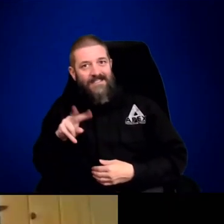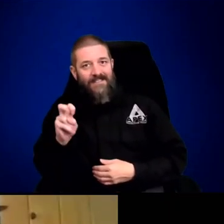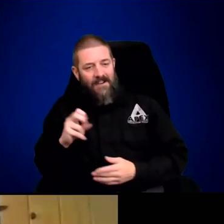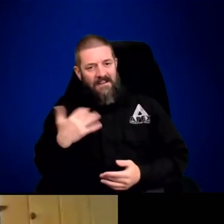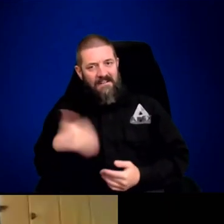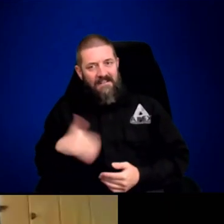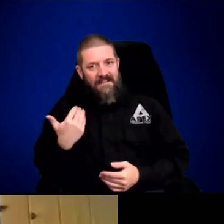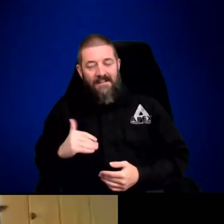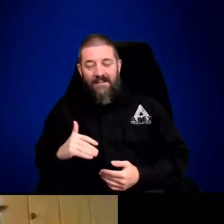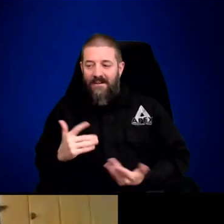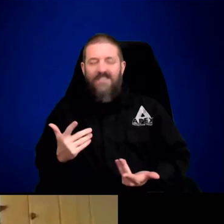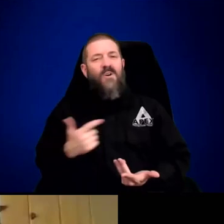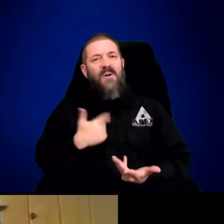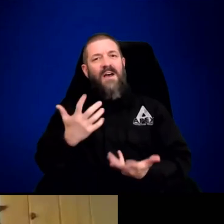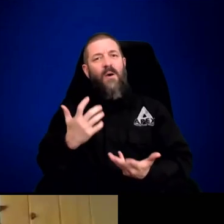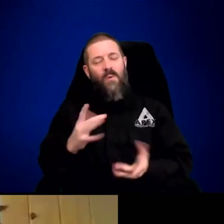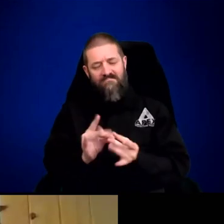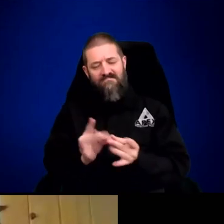was my day.